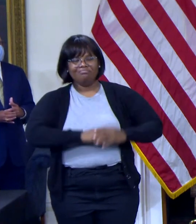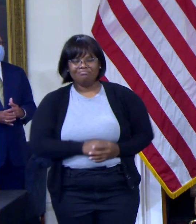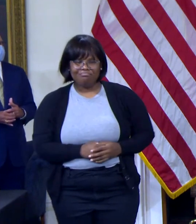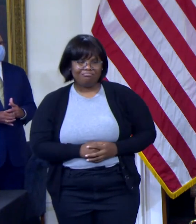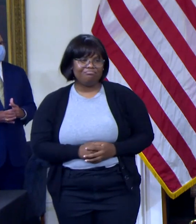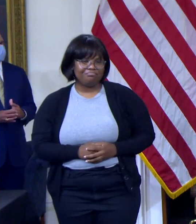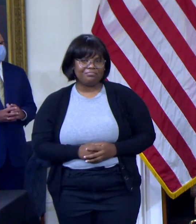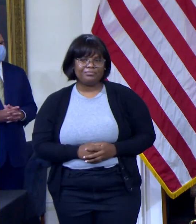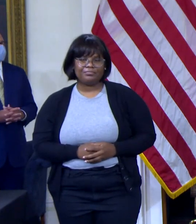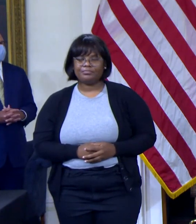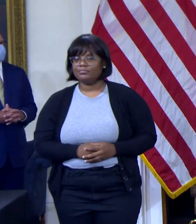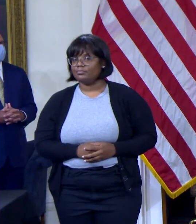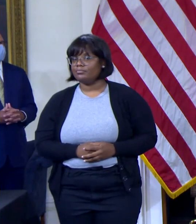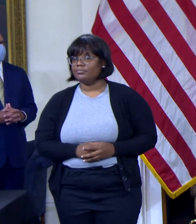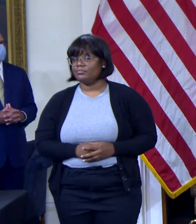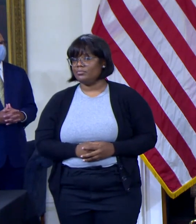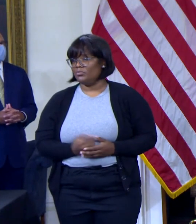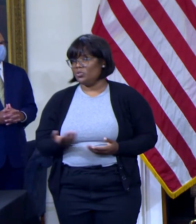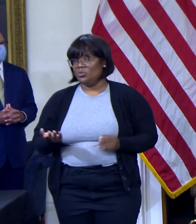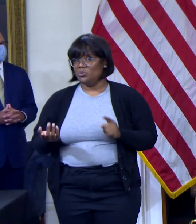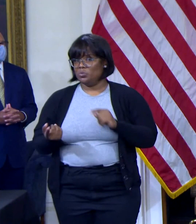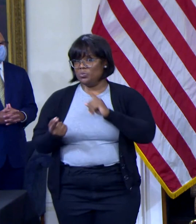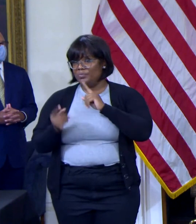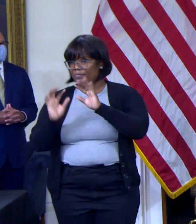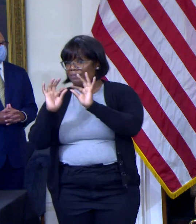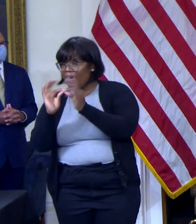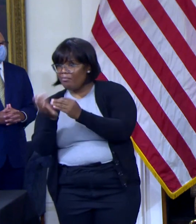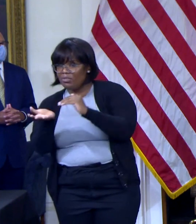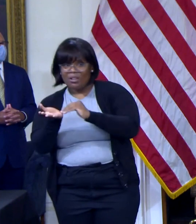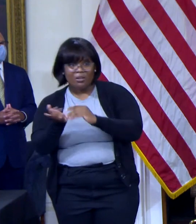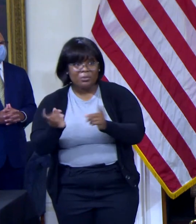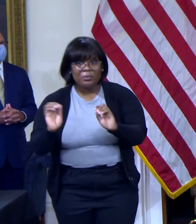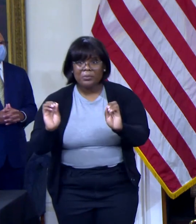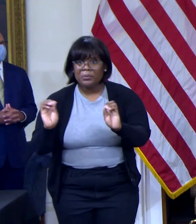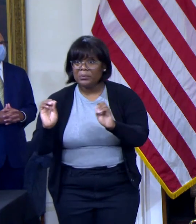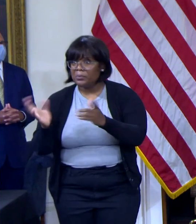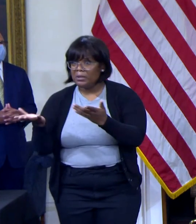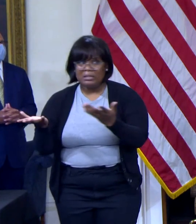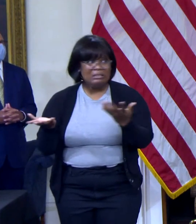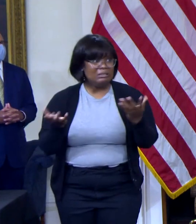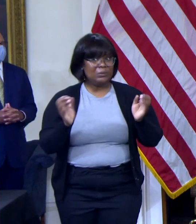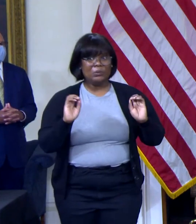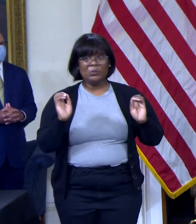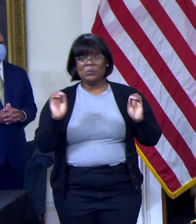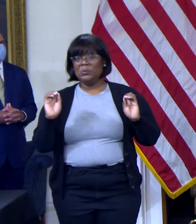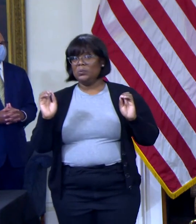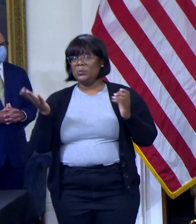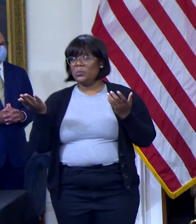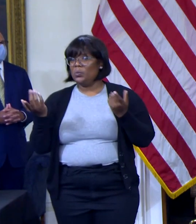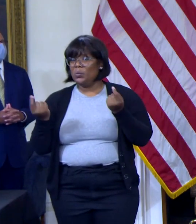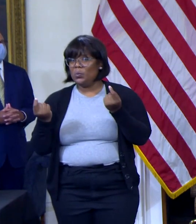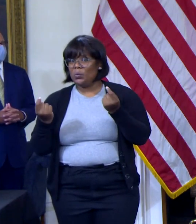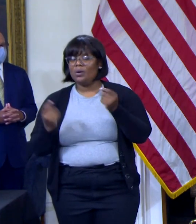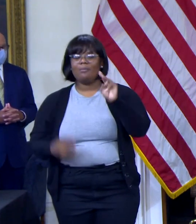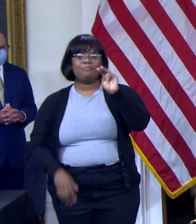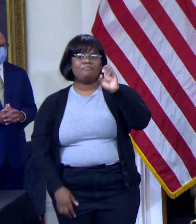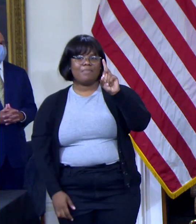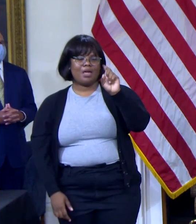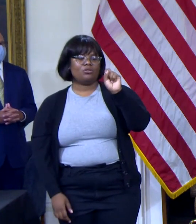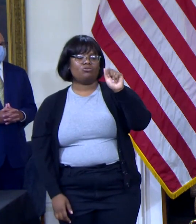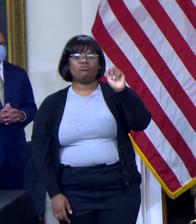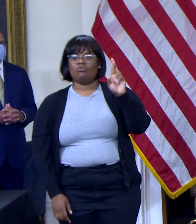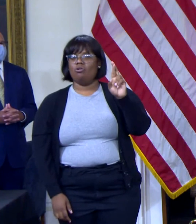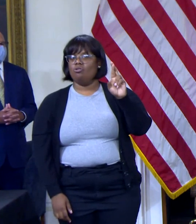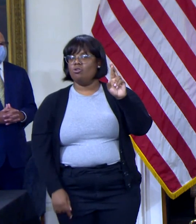you don't happen to have a primary care provider, you can reach out through the Internet to medstarhealth.org slash e-visit to schedule a